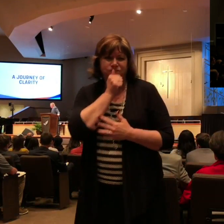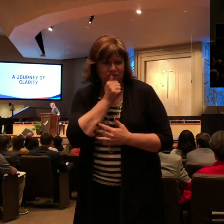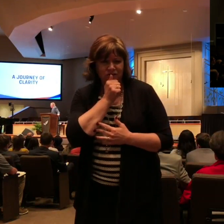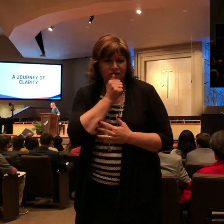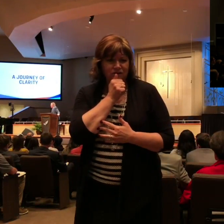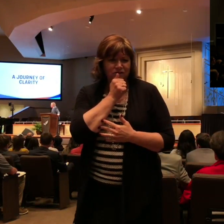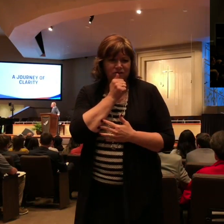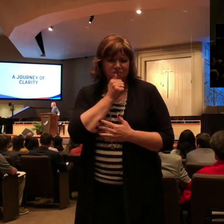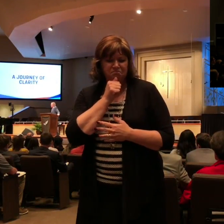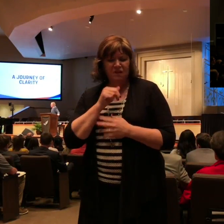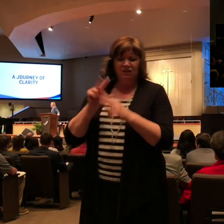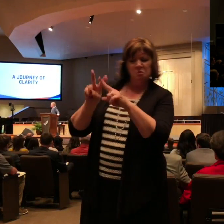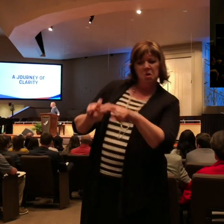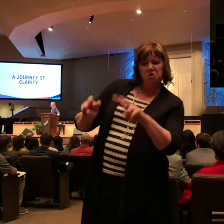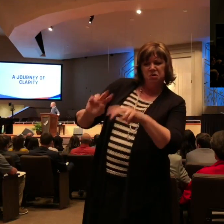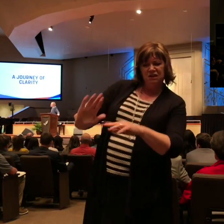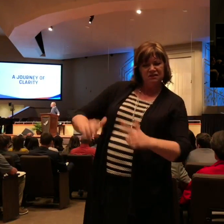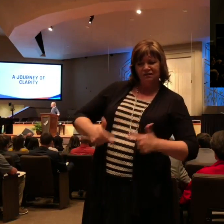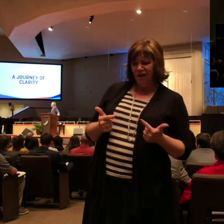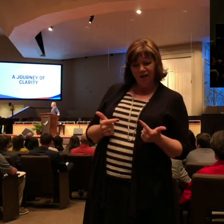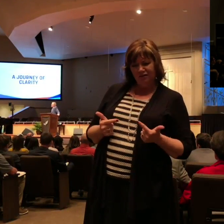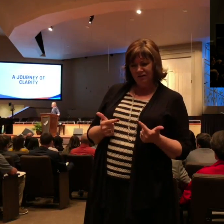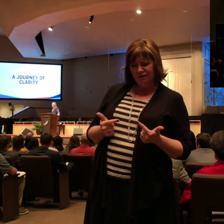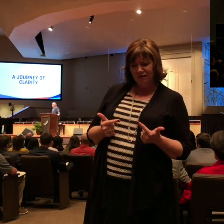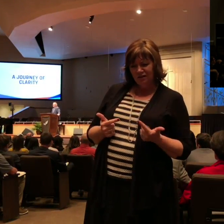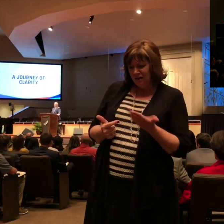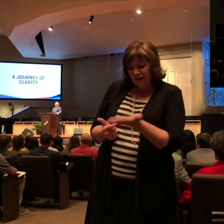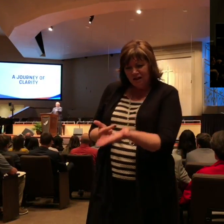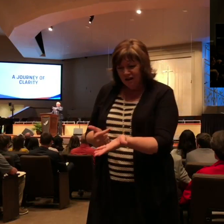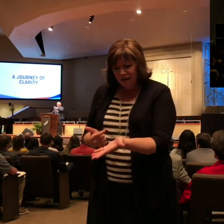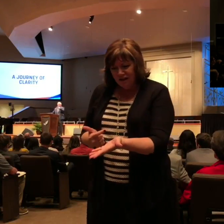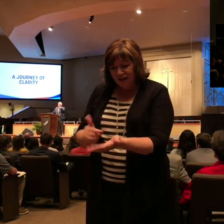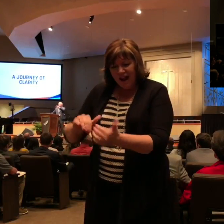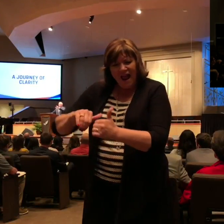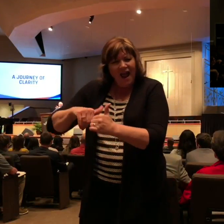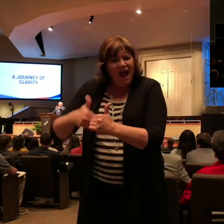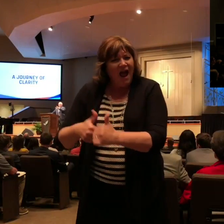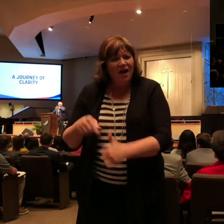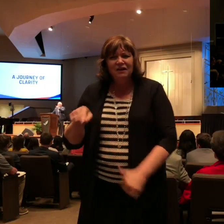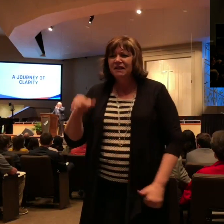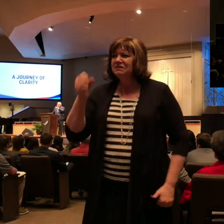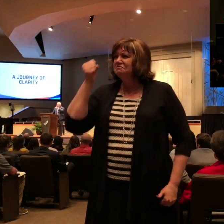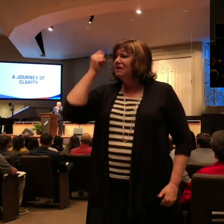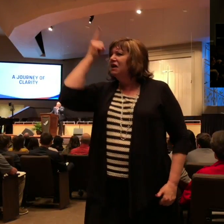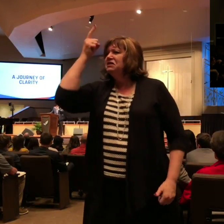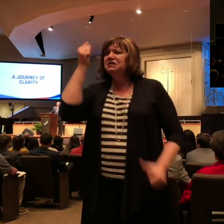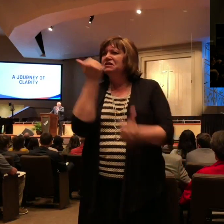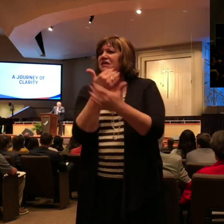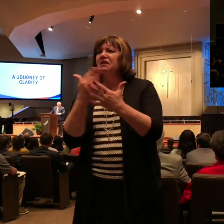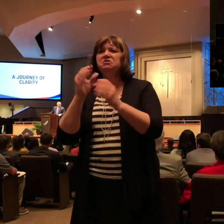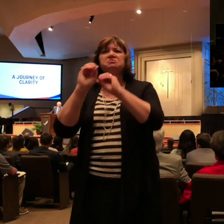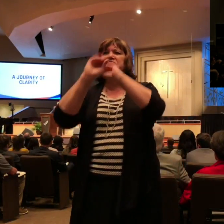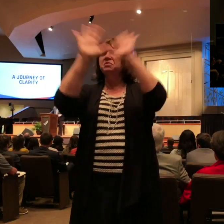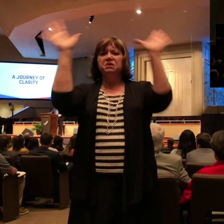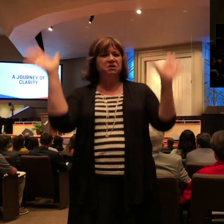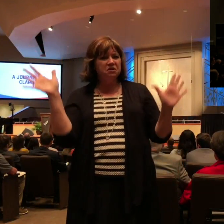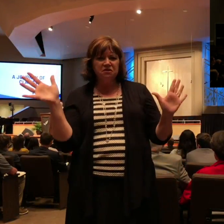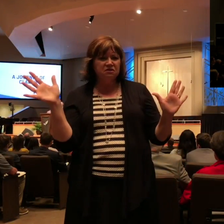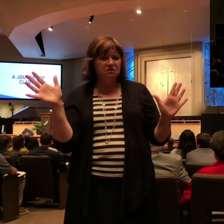Paul have such clarity? How did Paul see through all of that to what really mattered? What